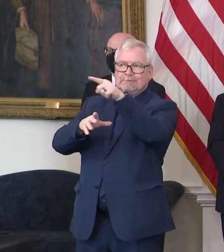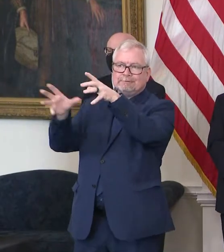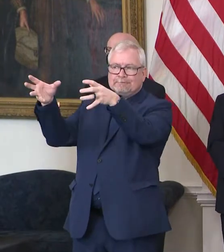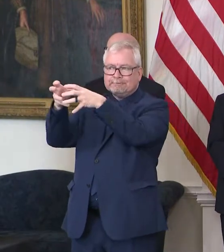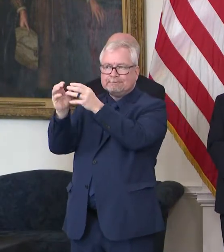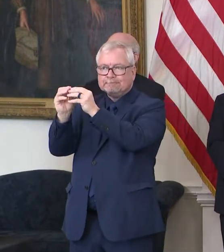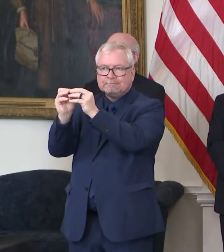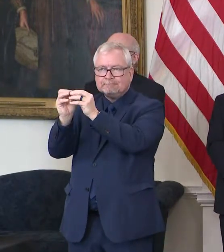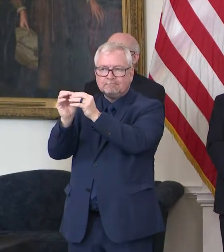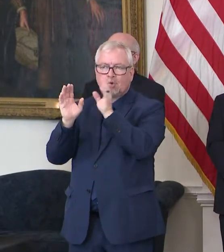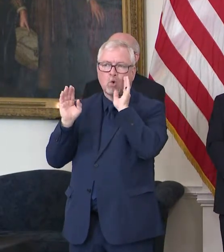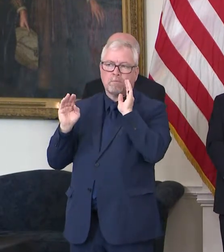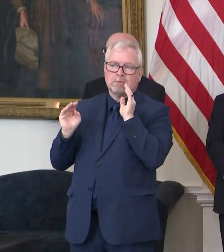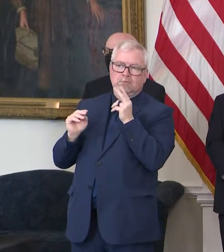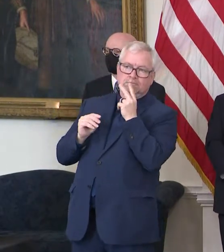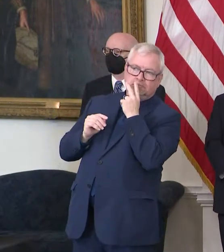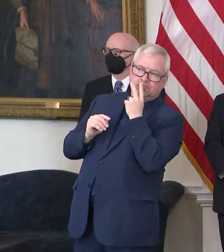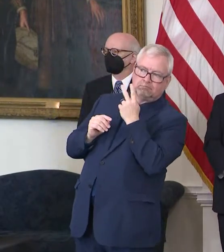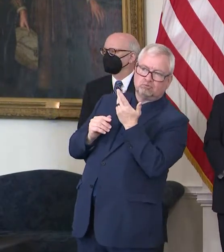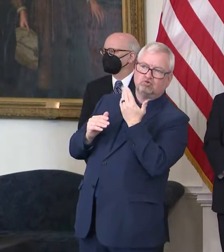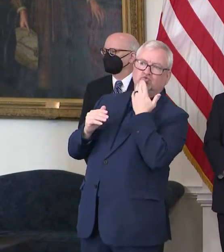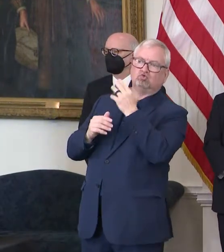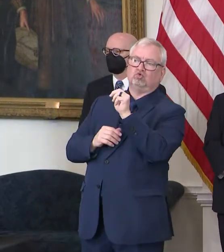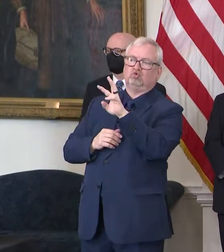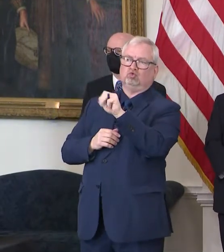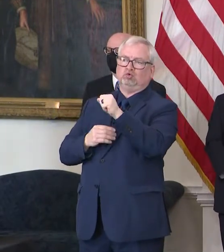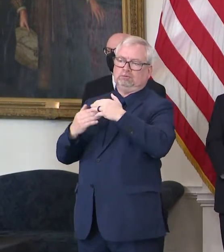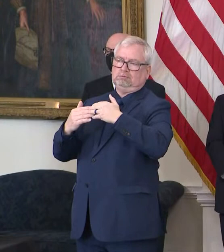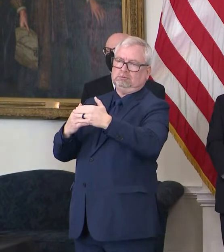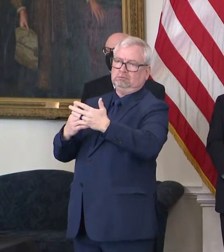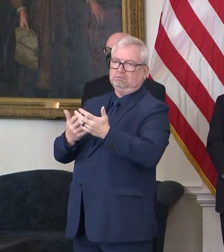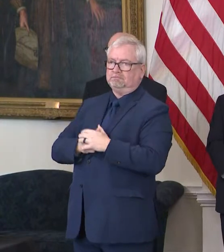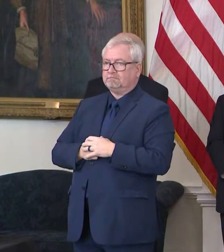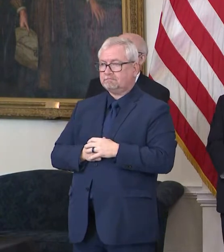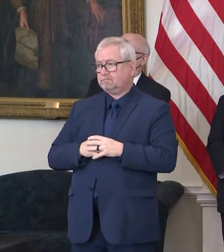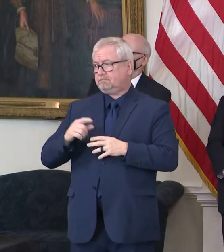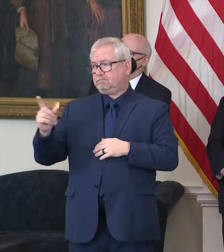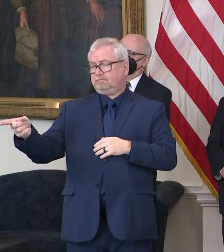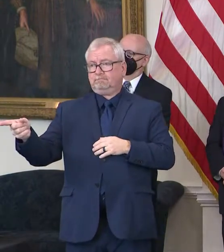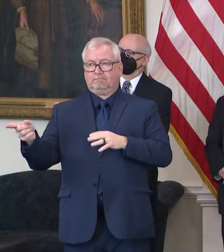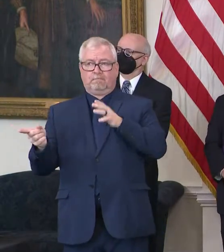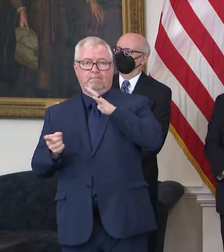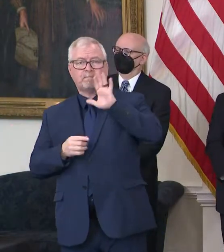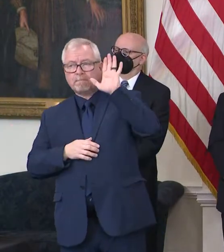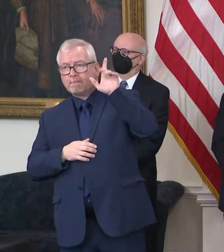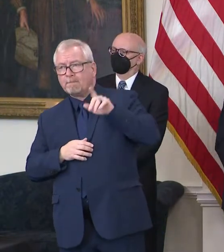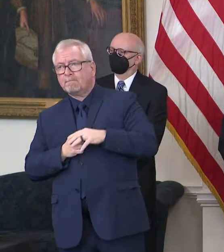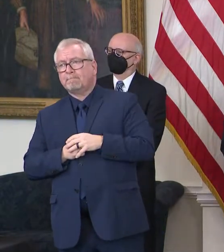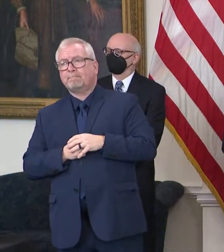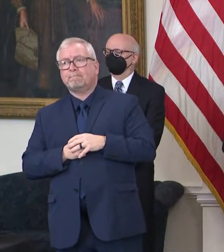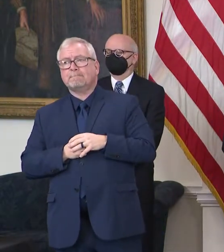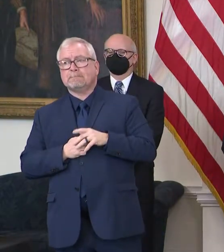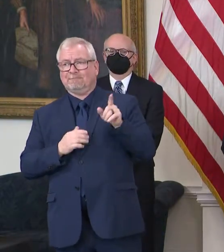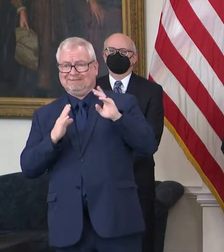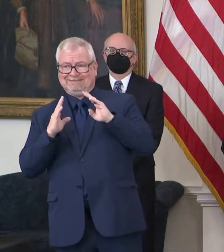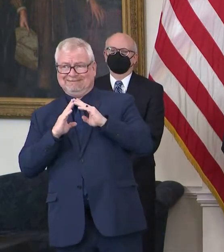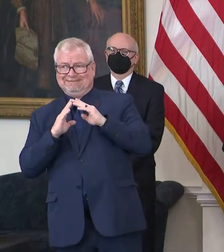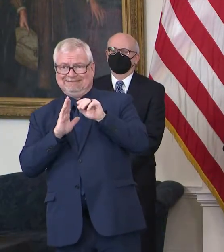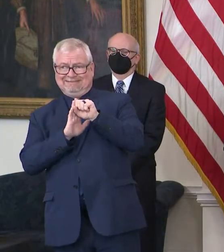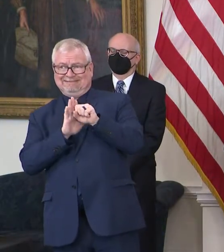probably, you know, great result. Looking at the, the, given the fact that the CDC is running on the Senate,